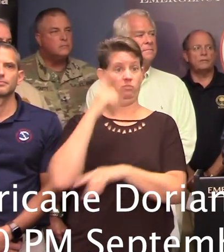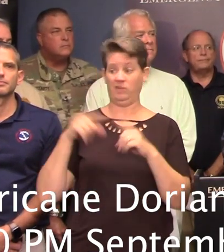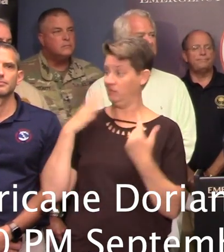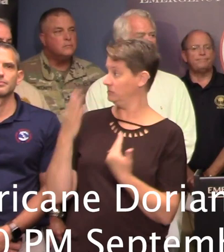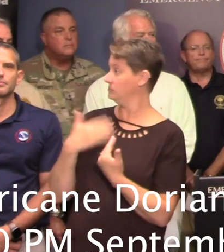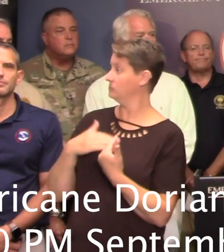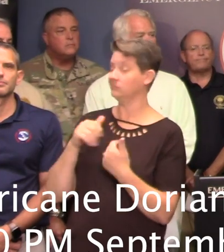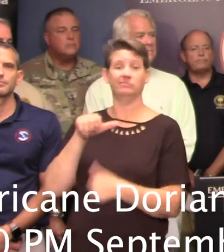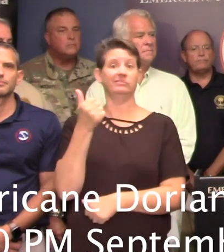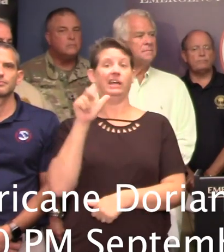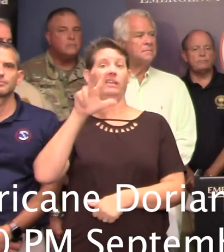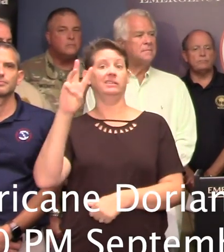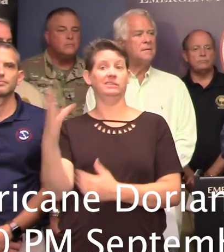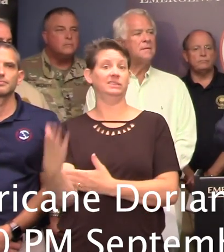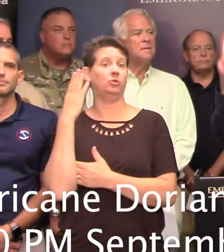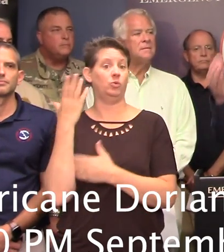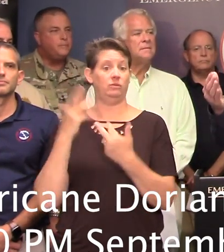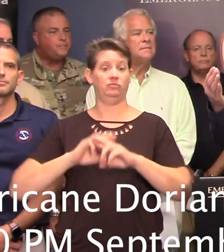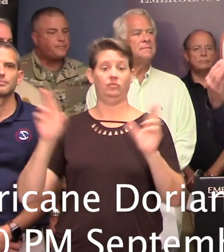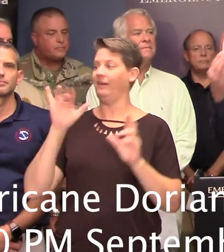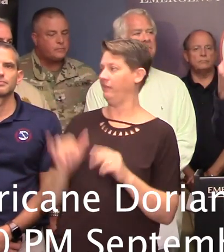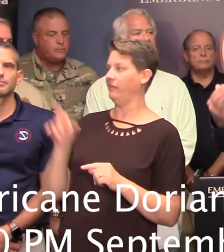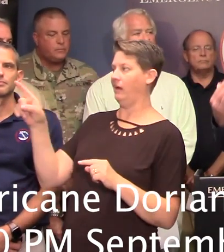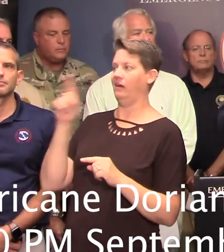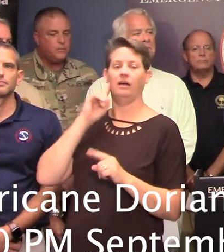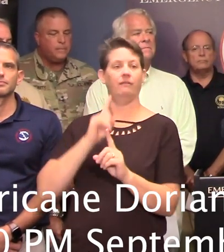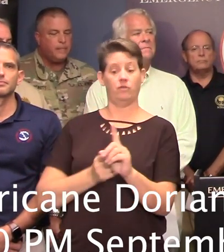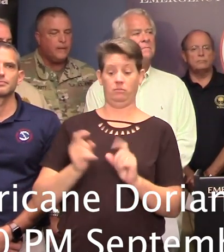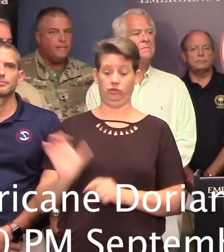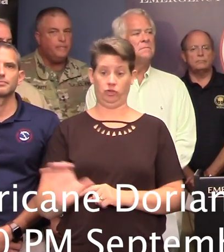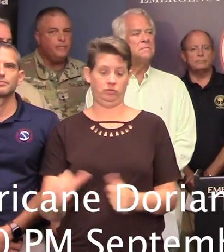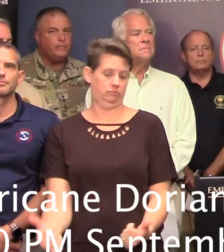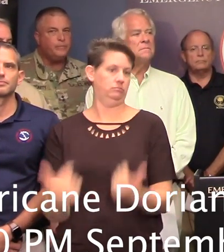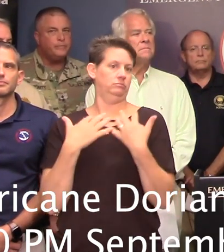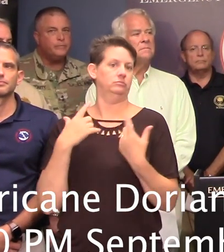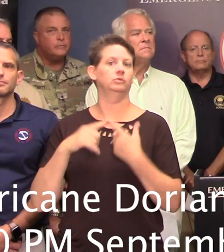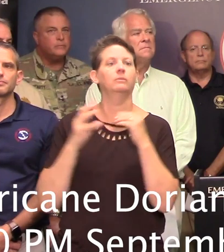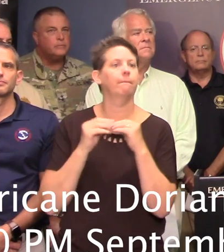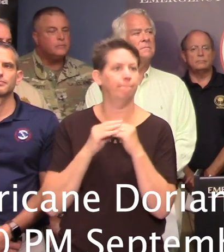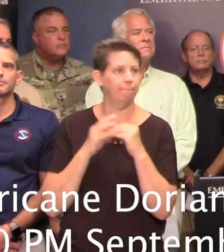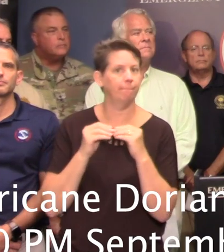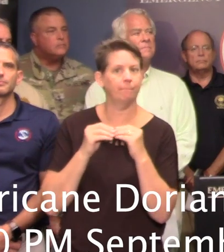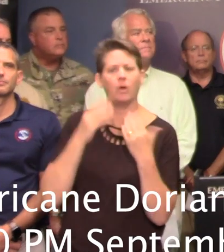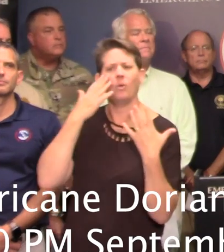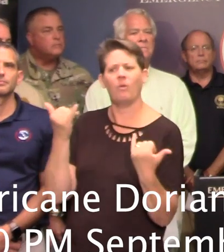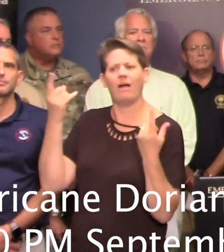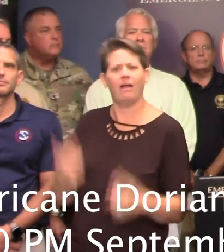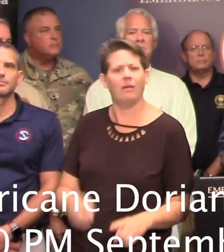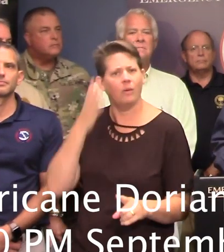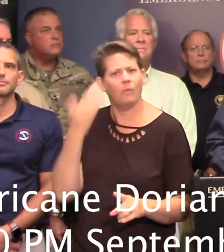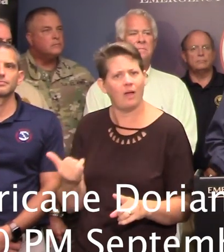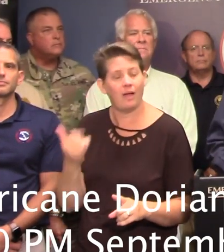it at 1036 this morning. That is, the traffic coming from Charleston up towards Columbia. Why did that happen? It